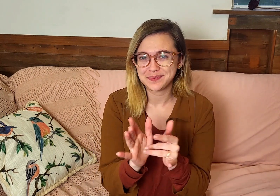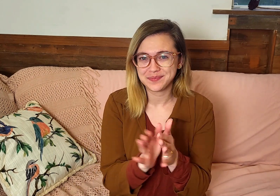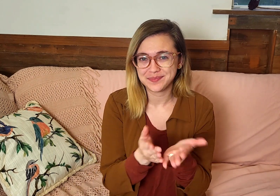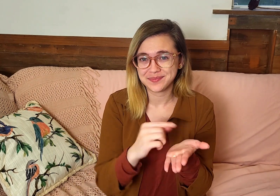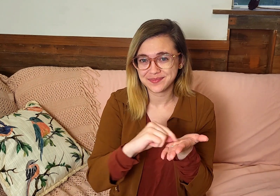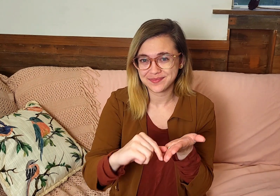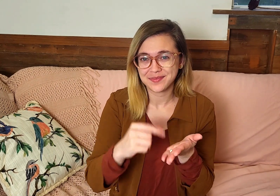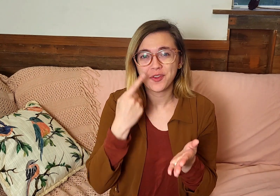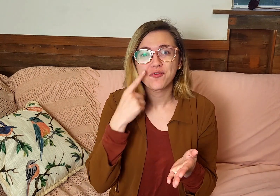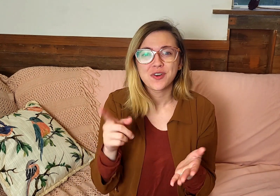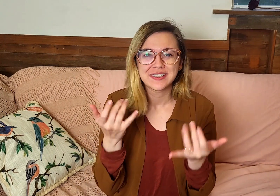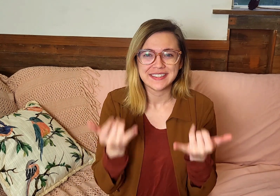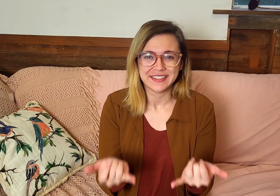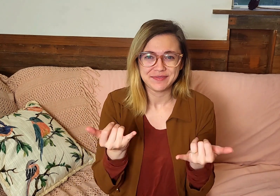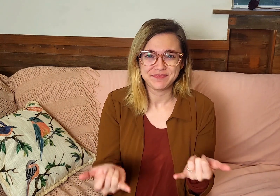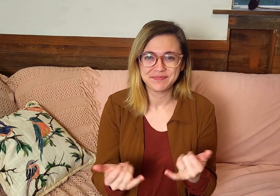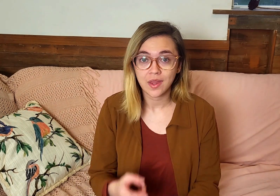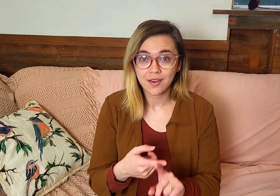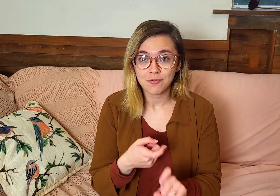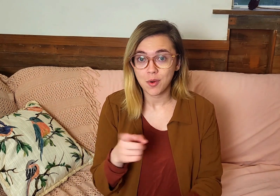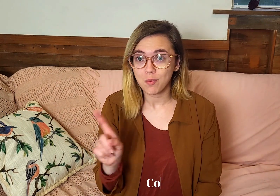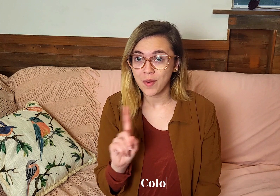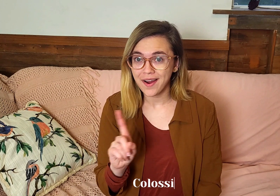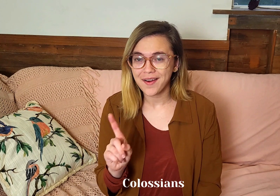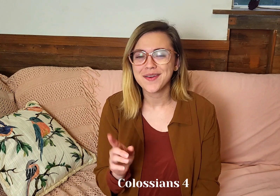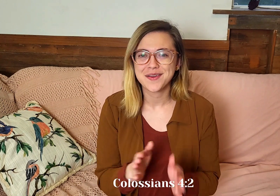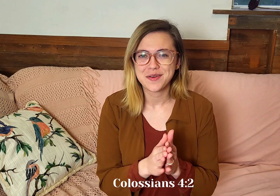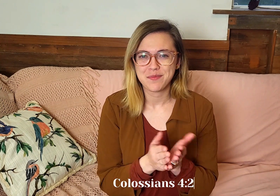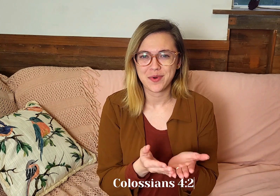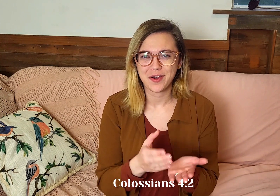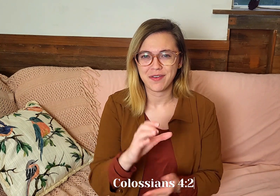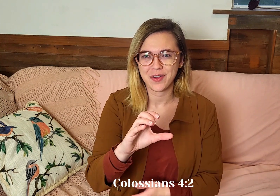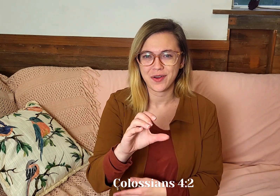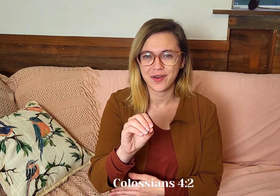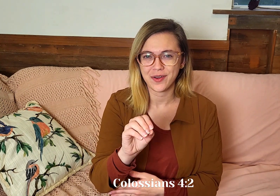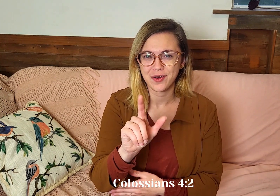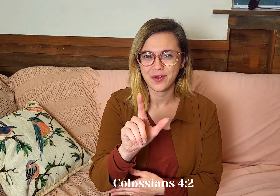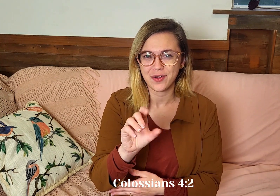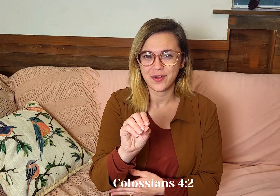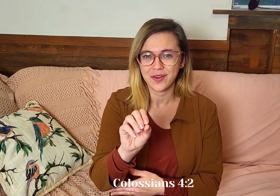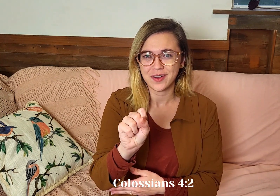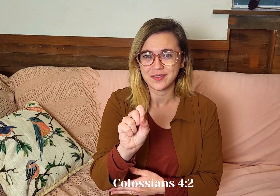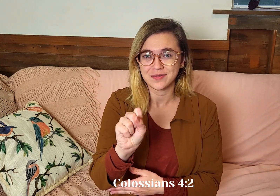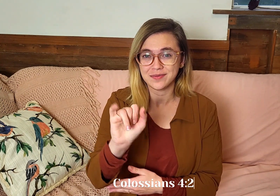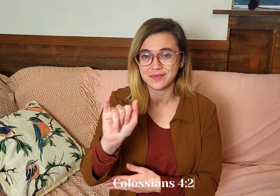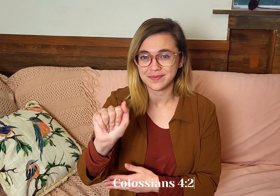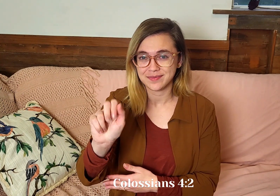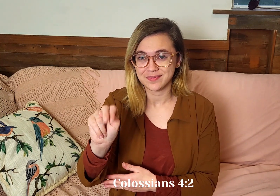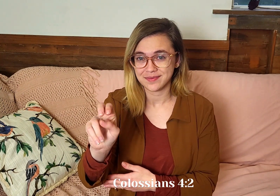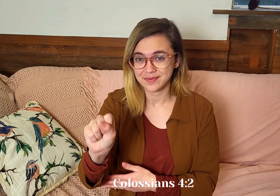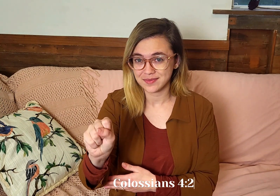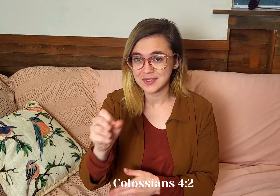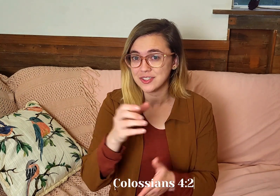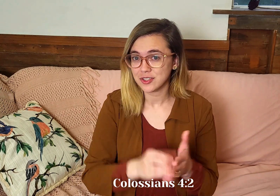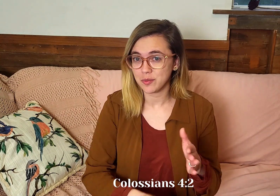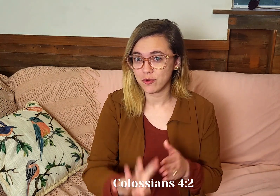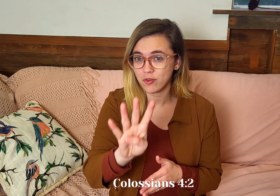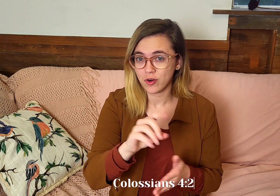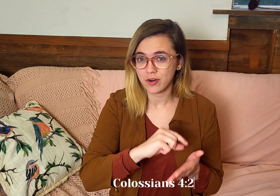Bible verse that we're going to look at for today. It's located in the book of Colossians and we're going to be in chapter 4 verse